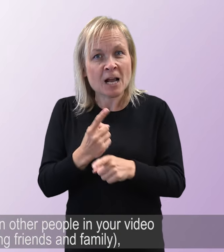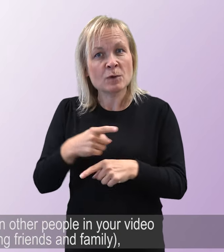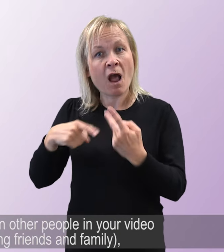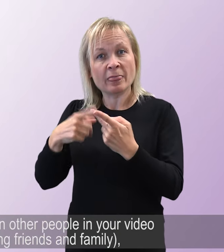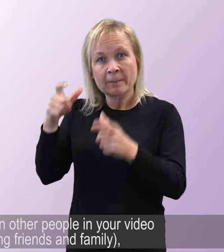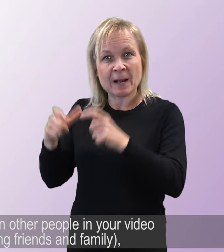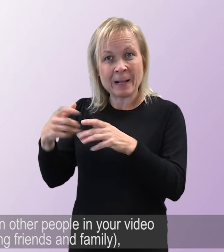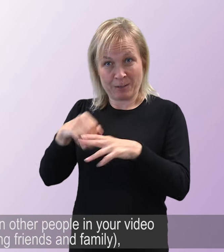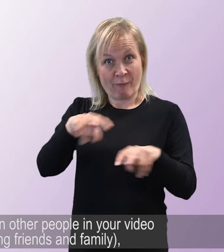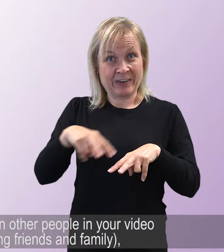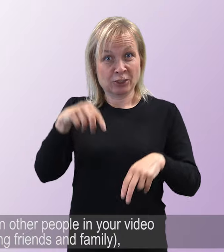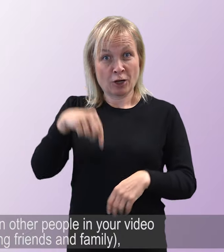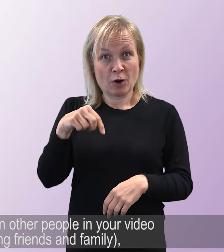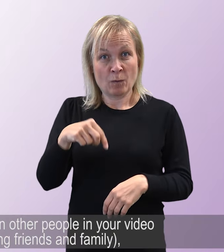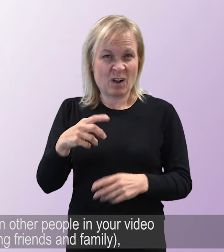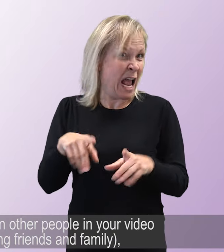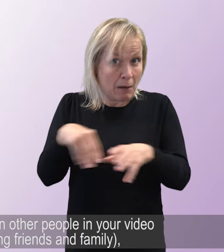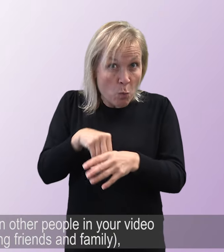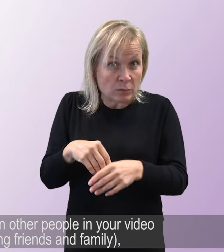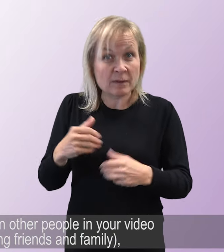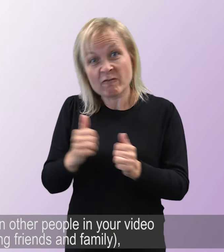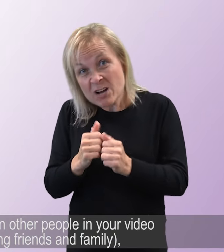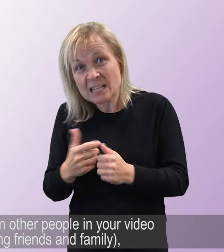If you mention other people in your video, including friends and family,